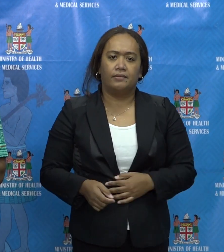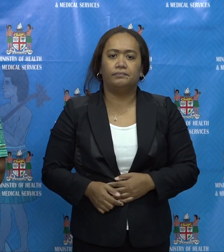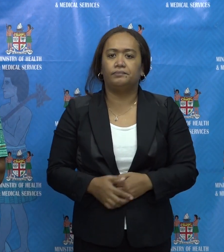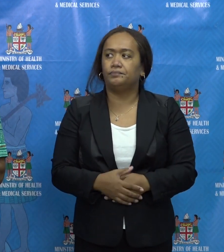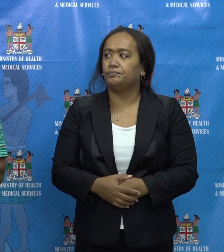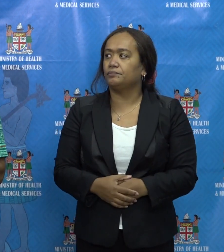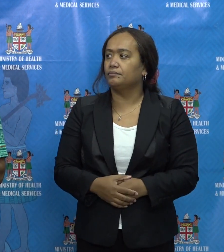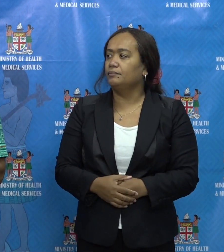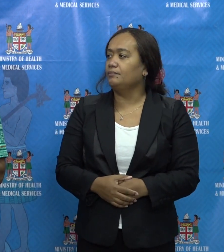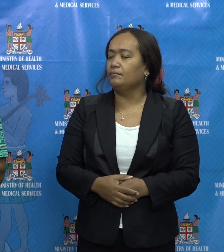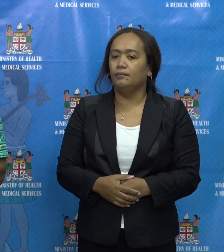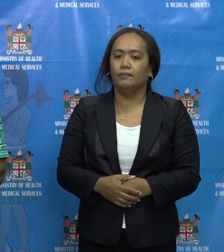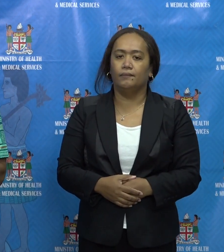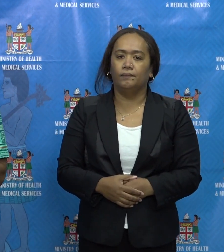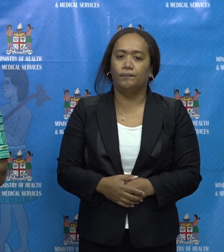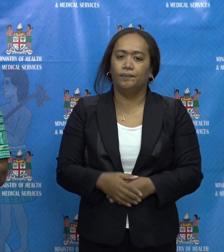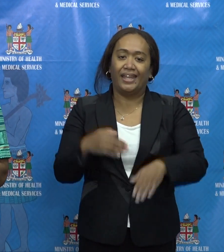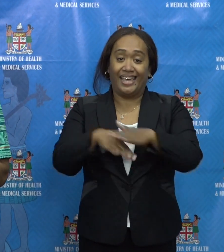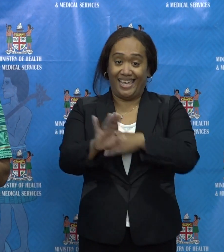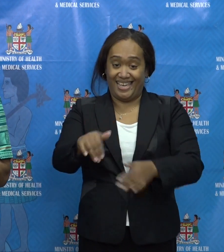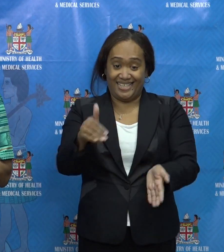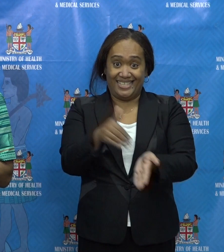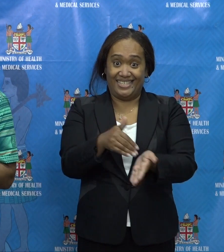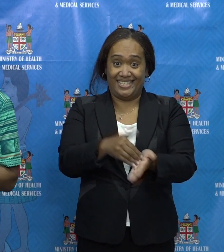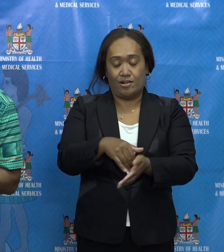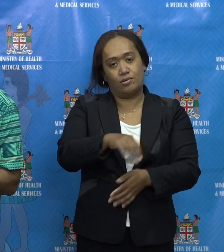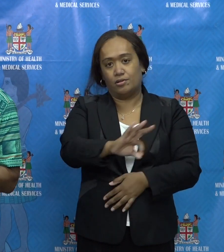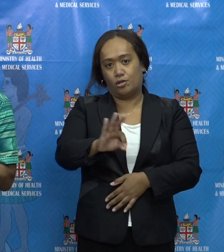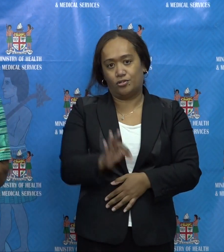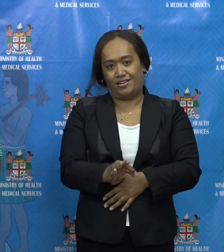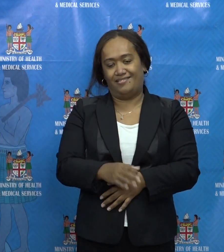the Central Division at the moment.